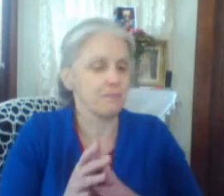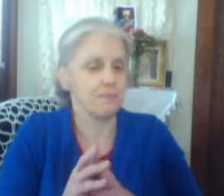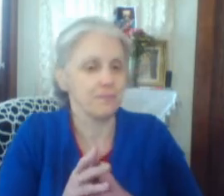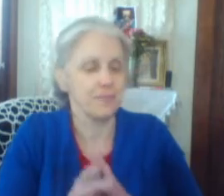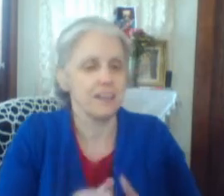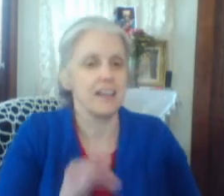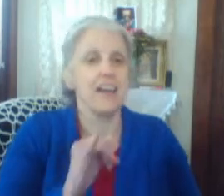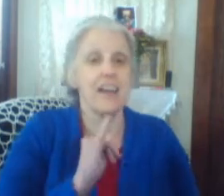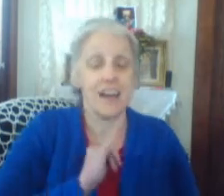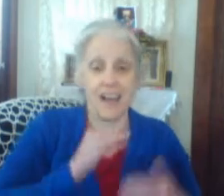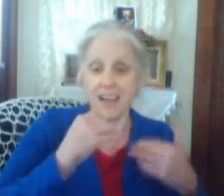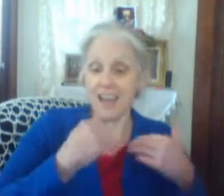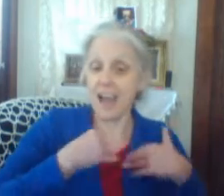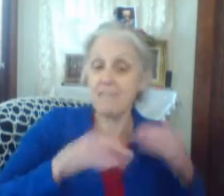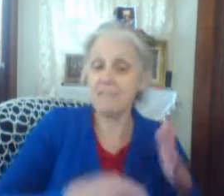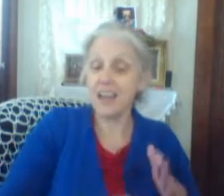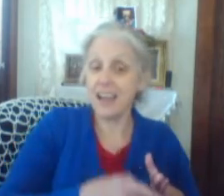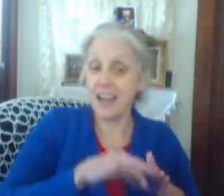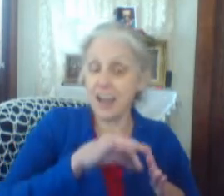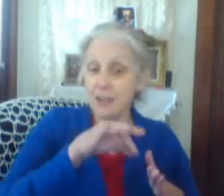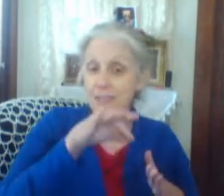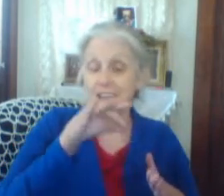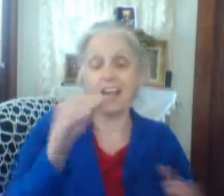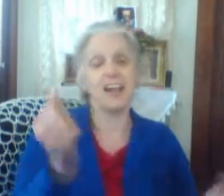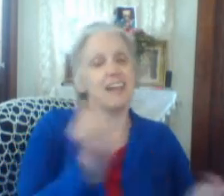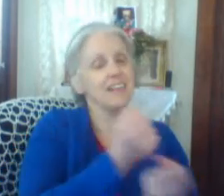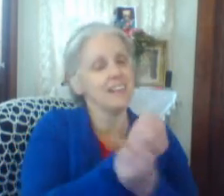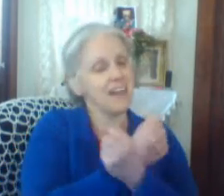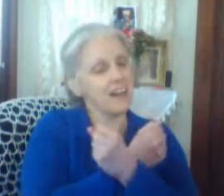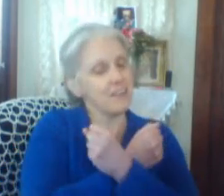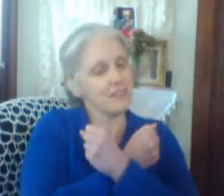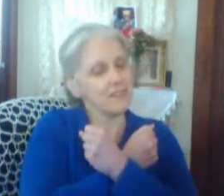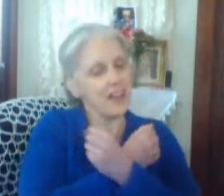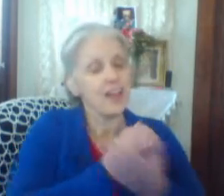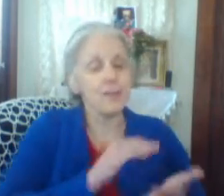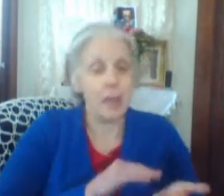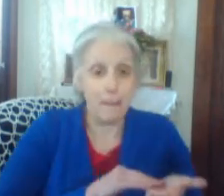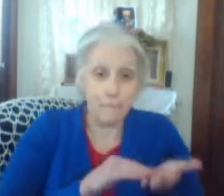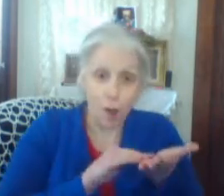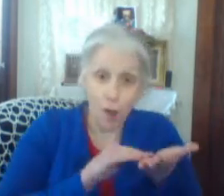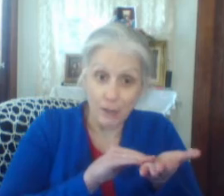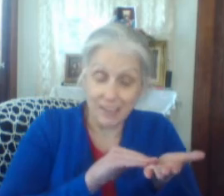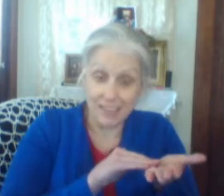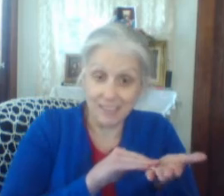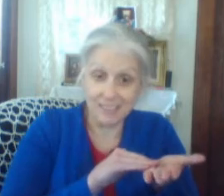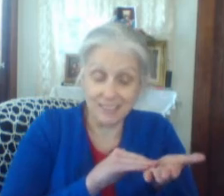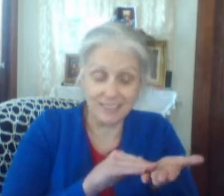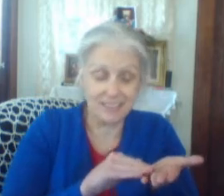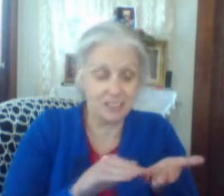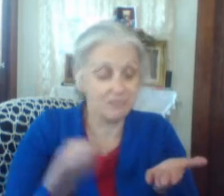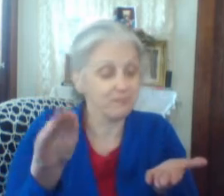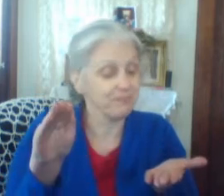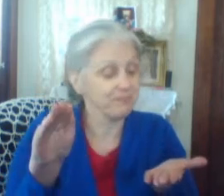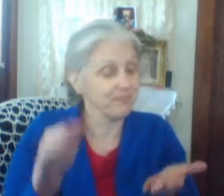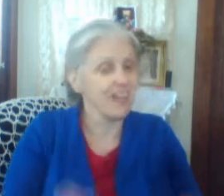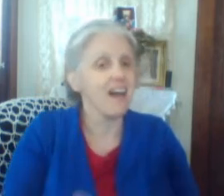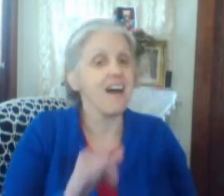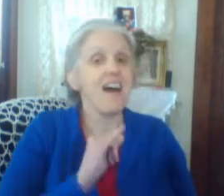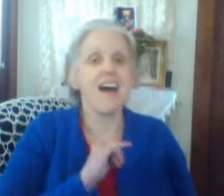I have found God's love and pardon. I